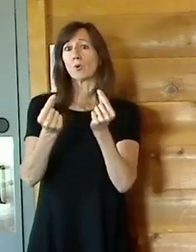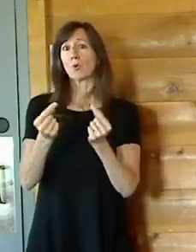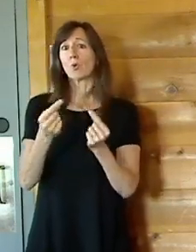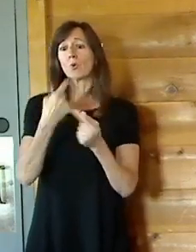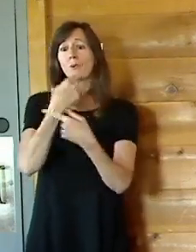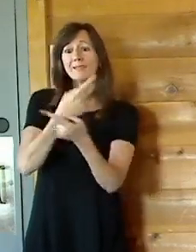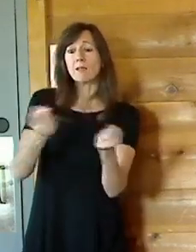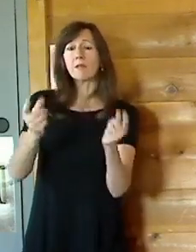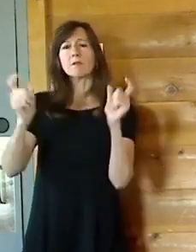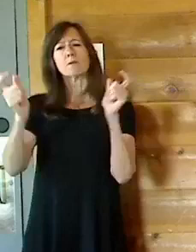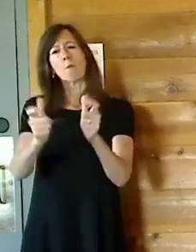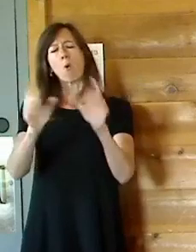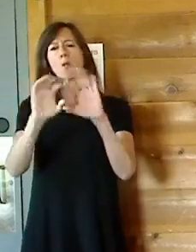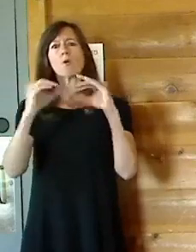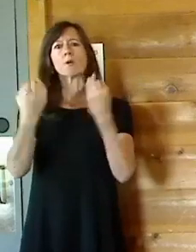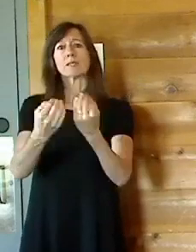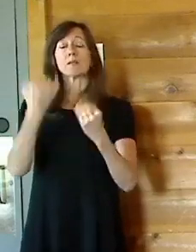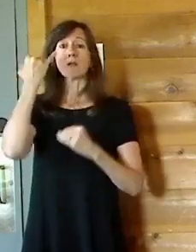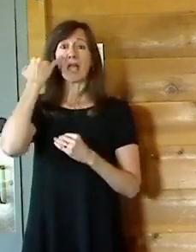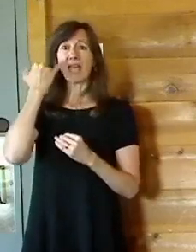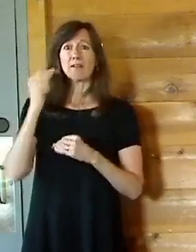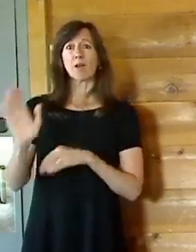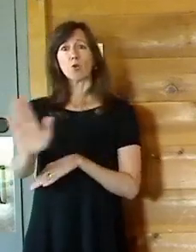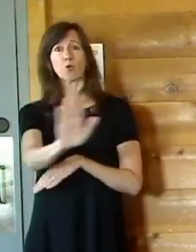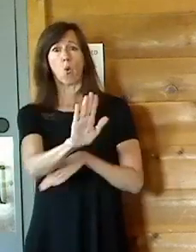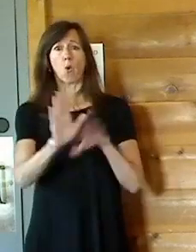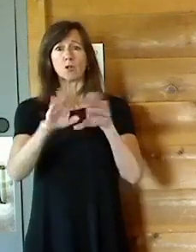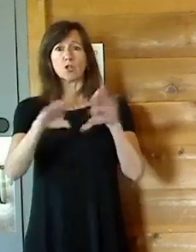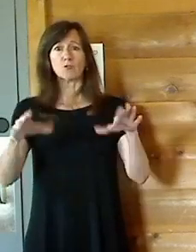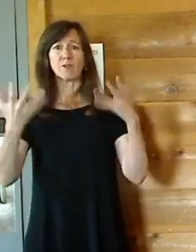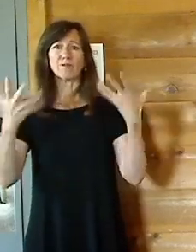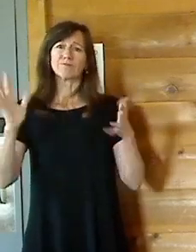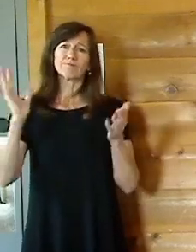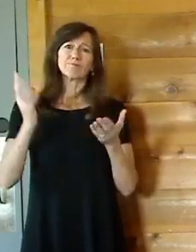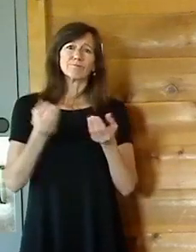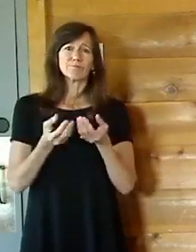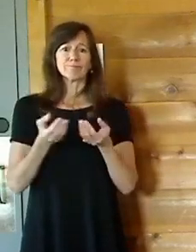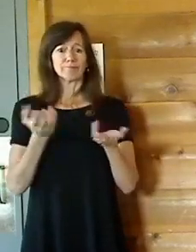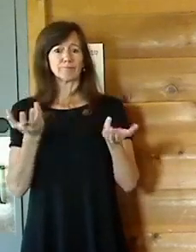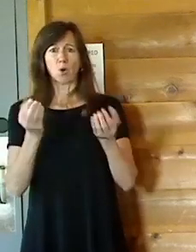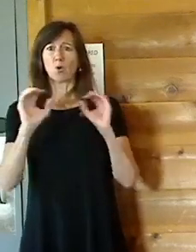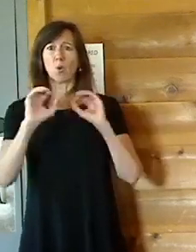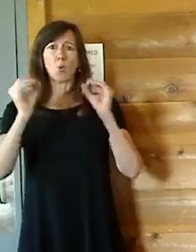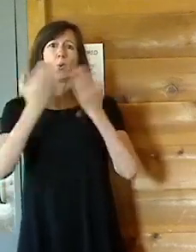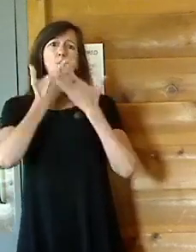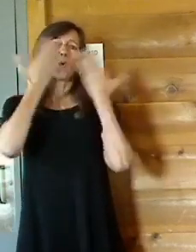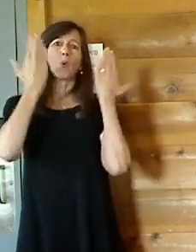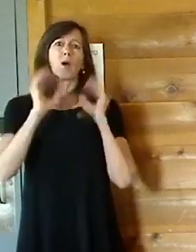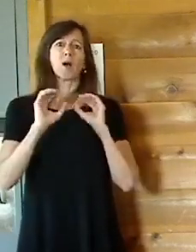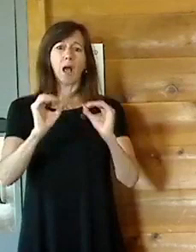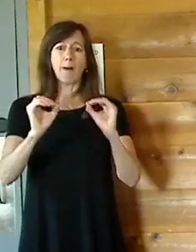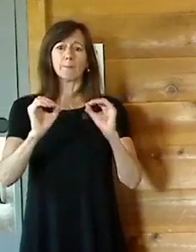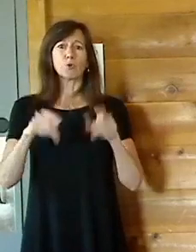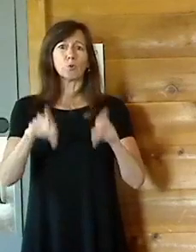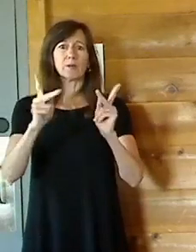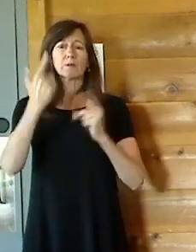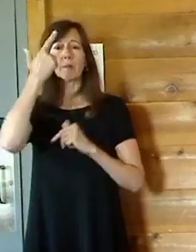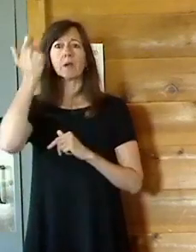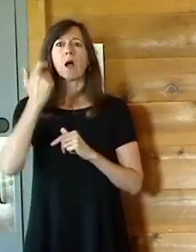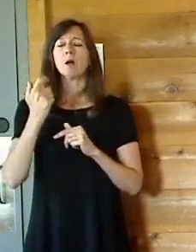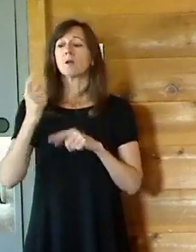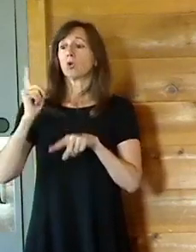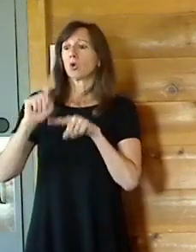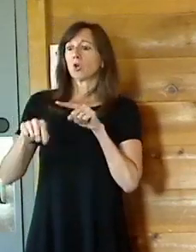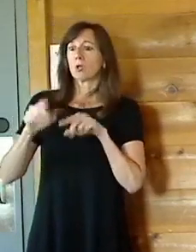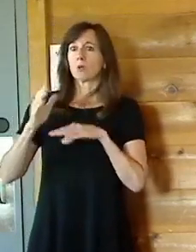kids that lost those moments, those opportunities, those experiences and you were set back because you weren't able to raise the money, couldn't pay your, you know, couldn't